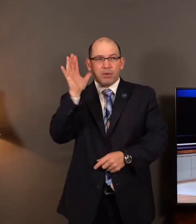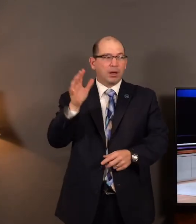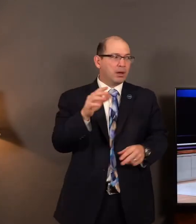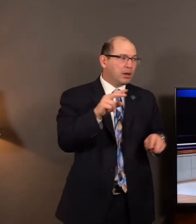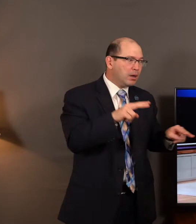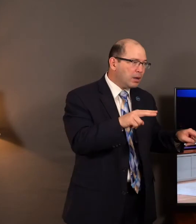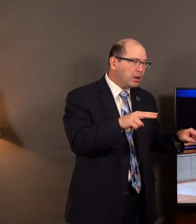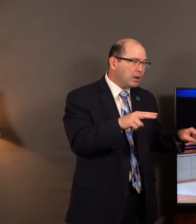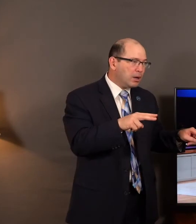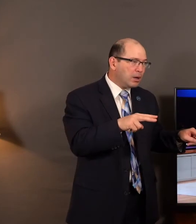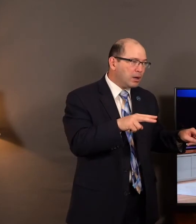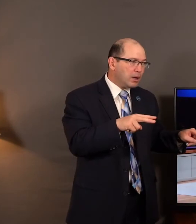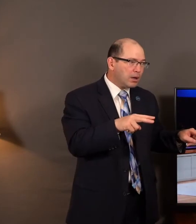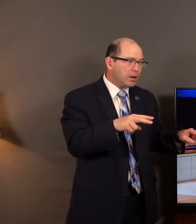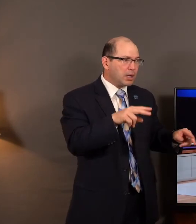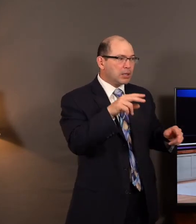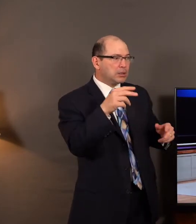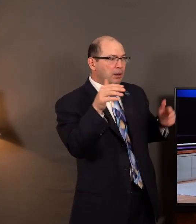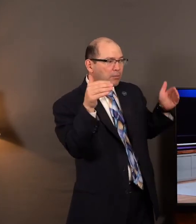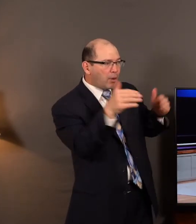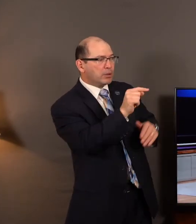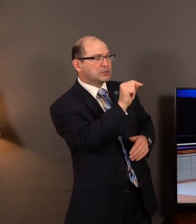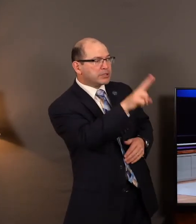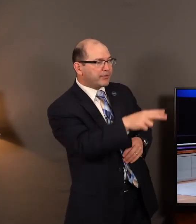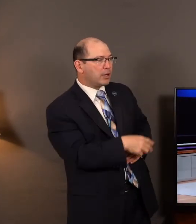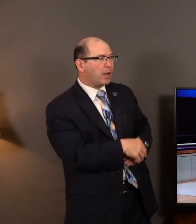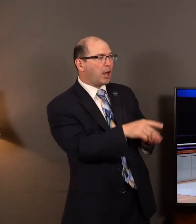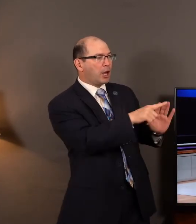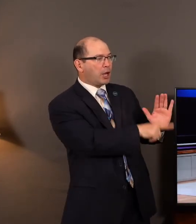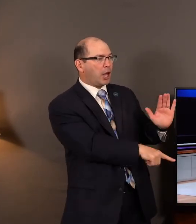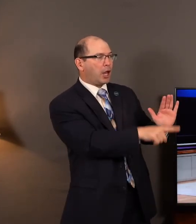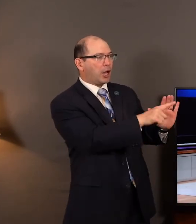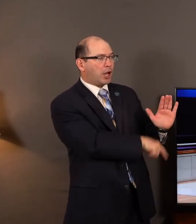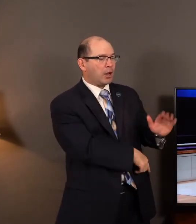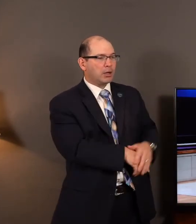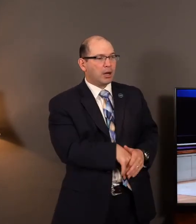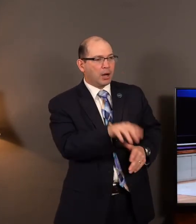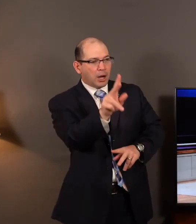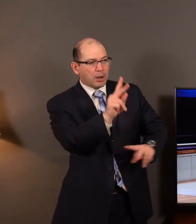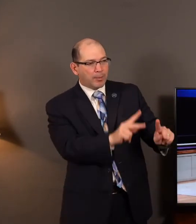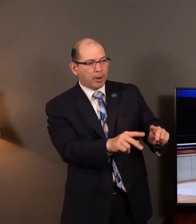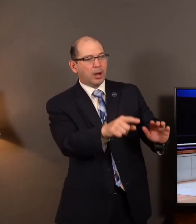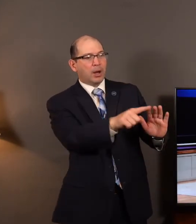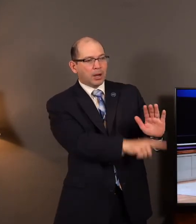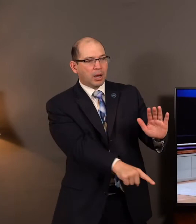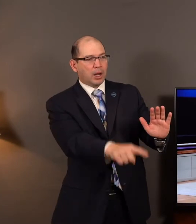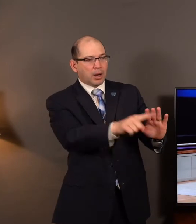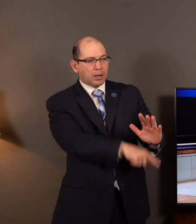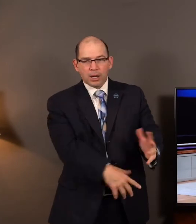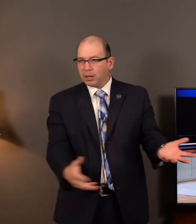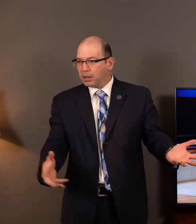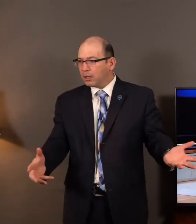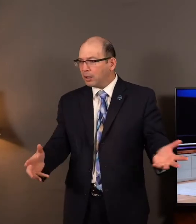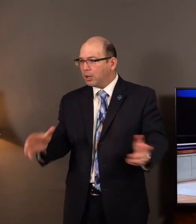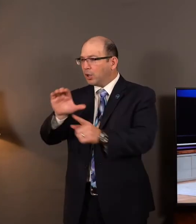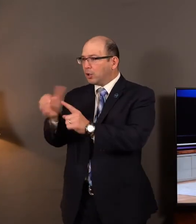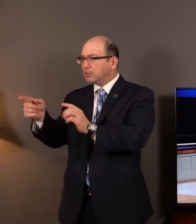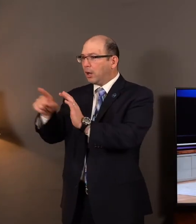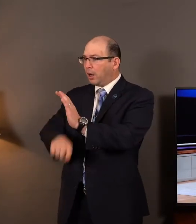talking points of this world and we will find ourselves every day focusing on that which we don't have or that which we don't like.